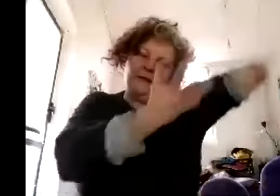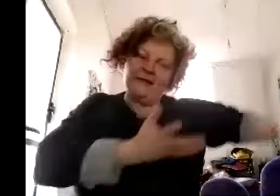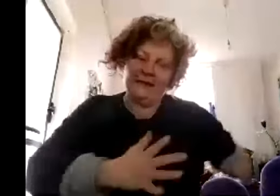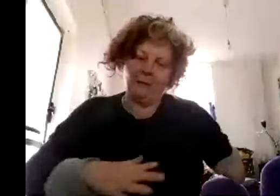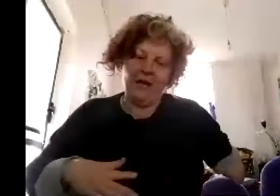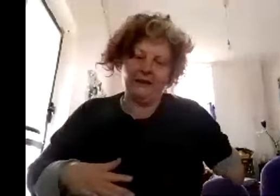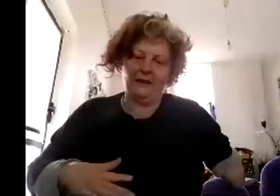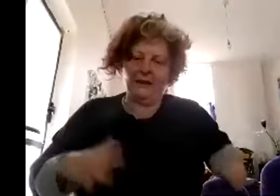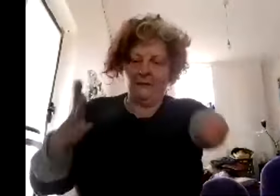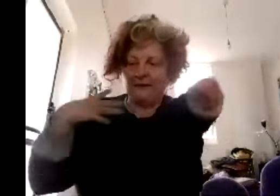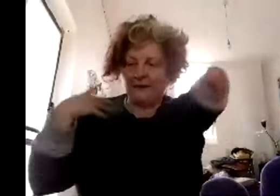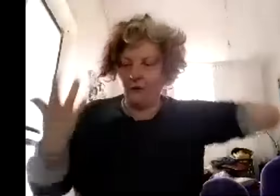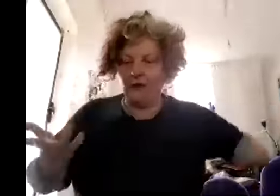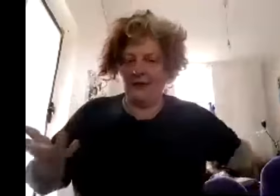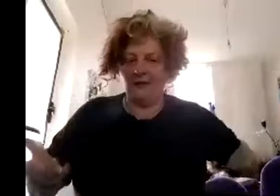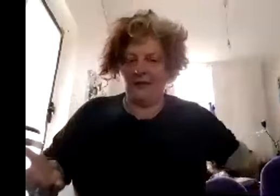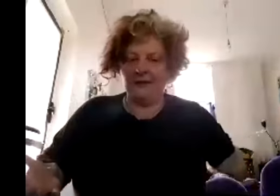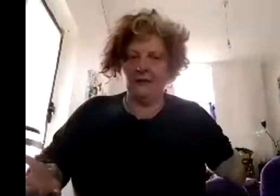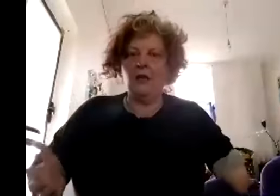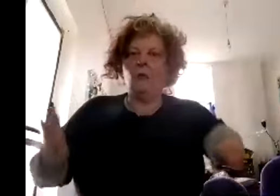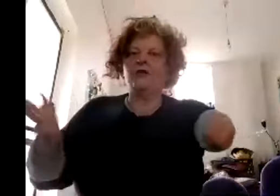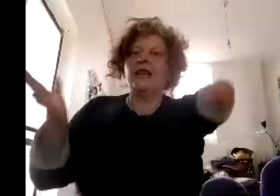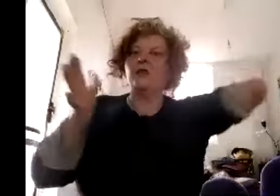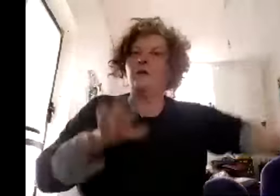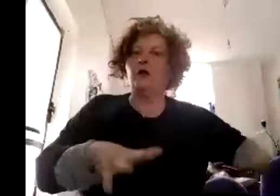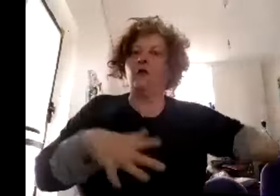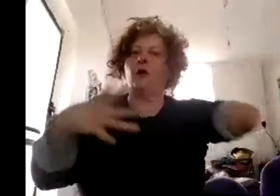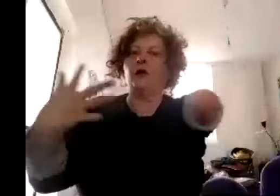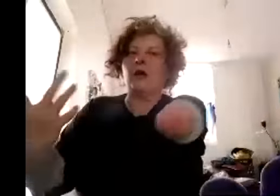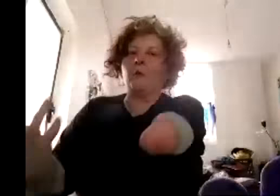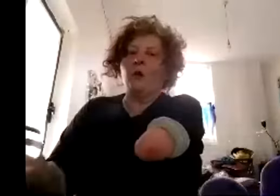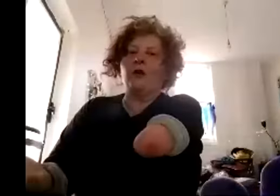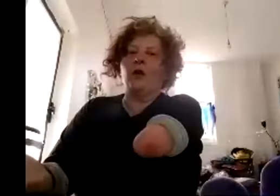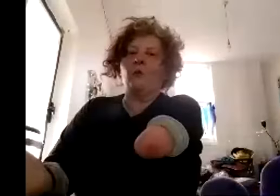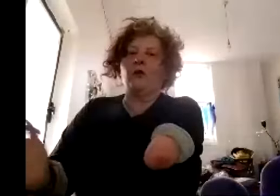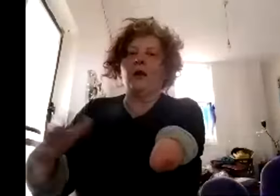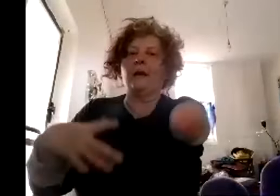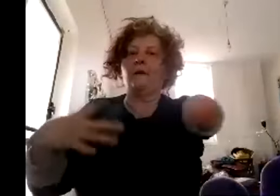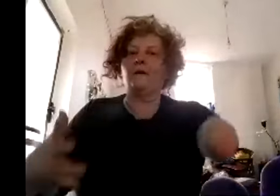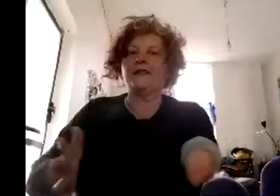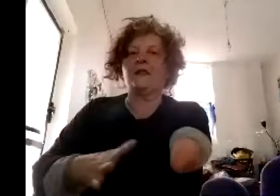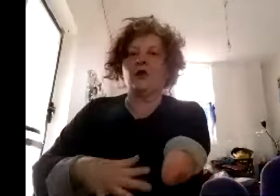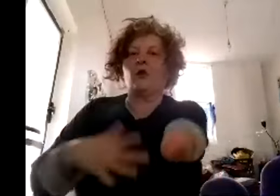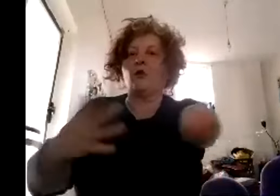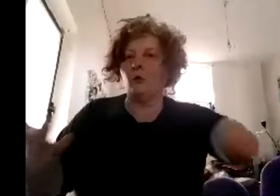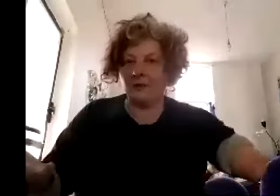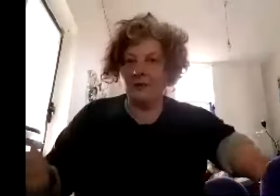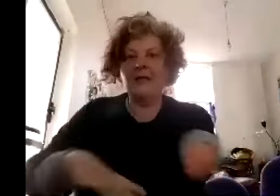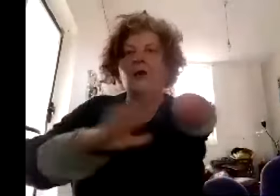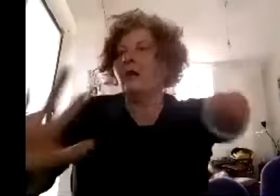ex-partner and the story i invented was at her funeral i got a moment alone with her and fisted her corpse now i know